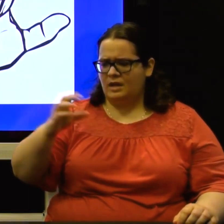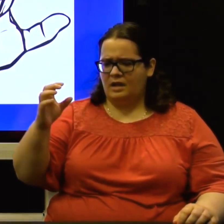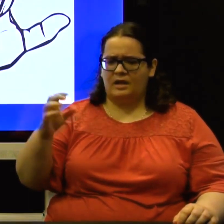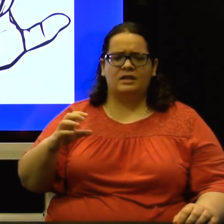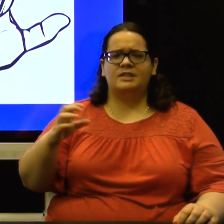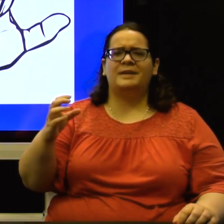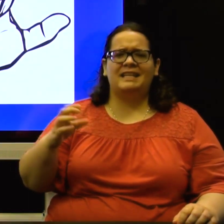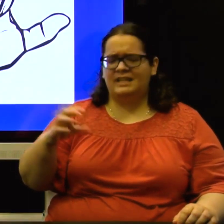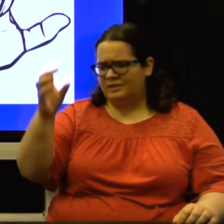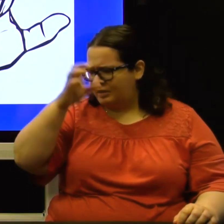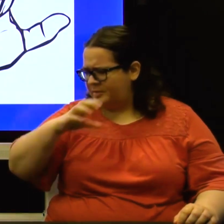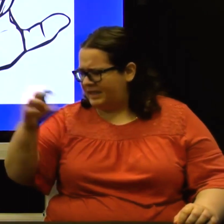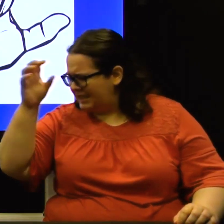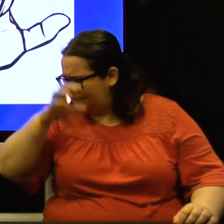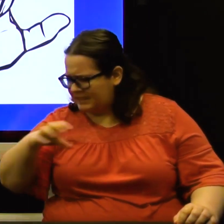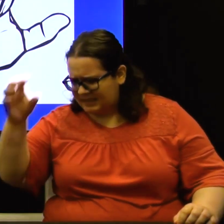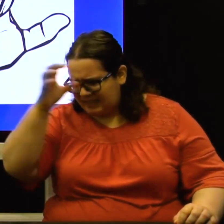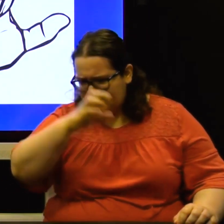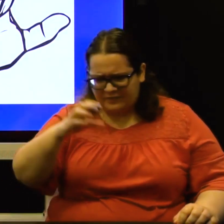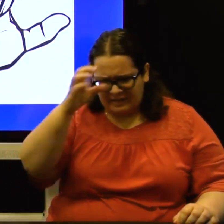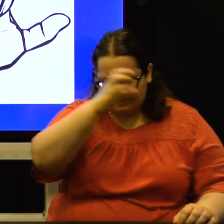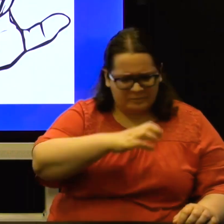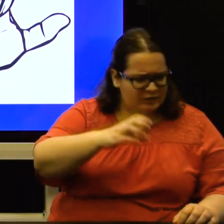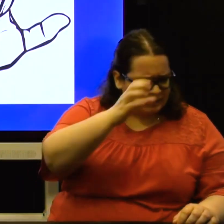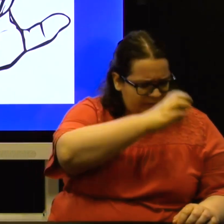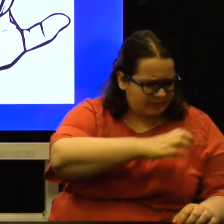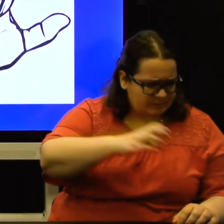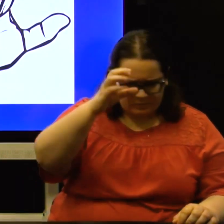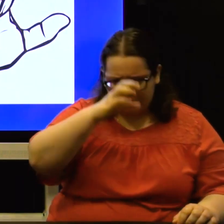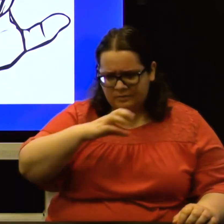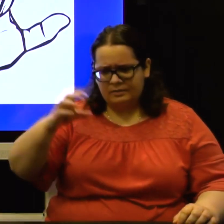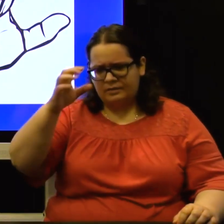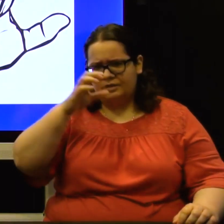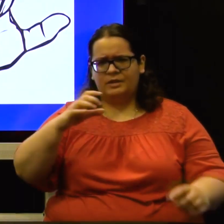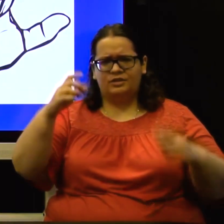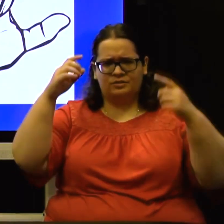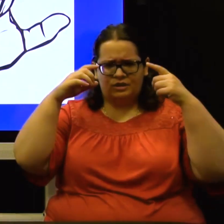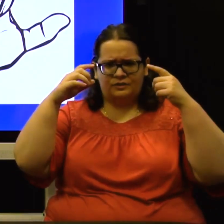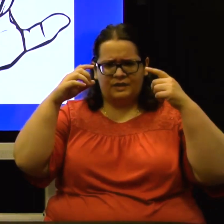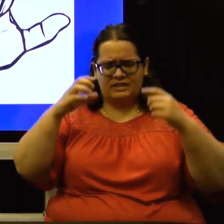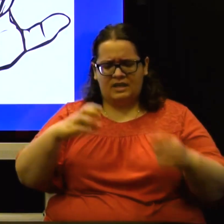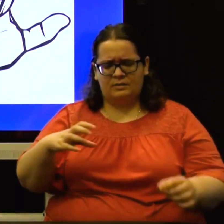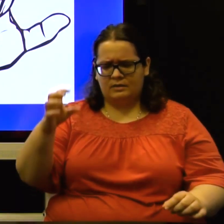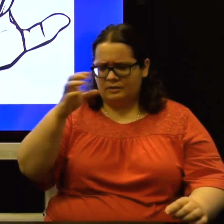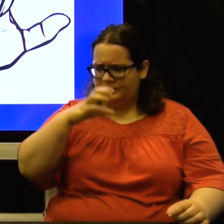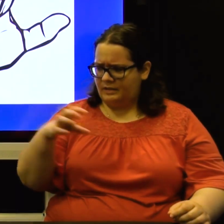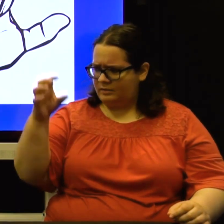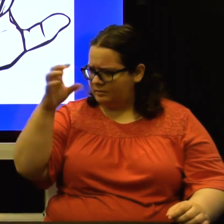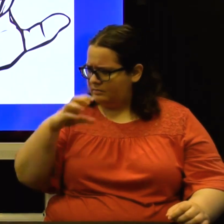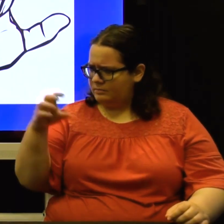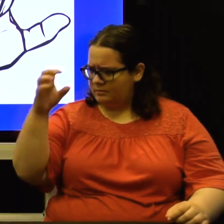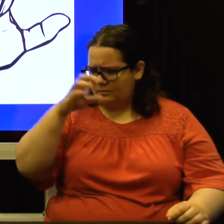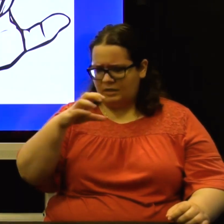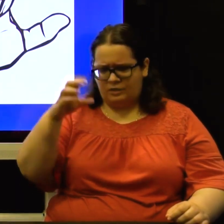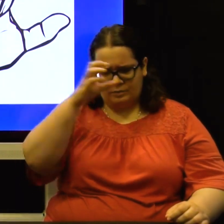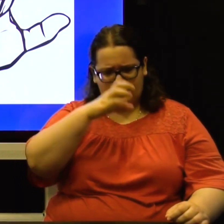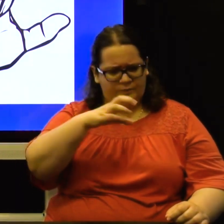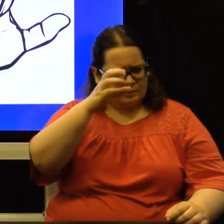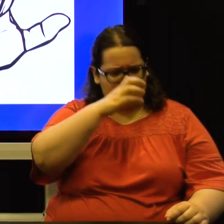lost my keys. Where are my keys? I can't find them. I'm looking for them. So, you might scrunch your face down a little bit like you would if you were looking